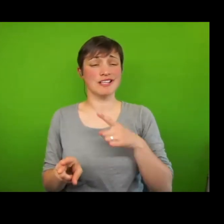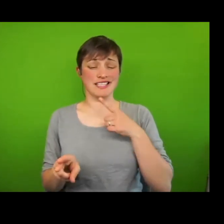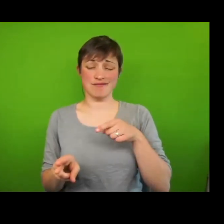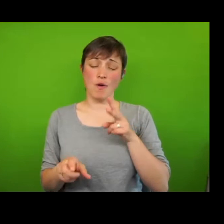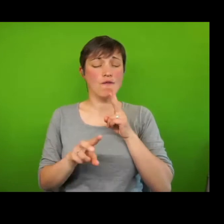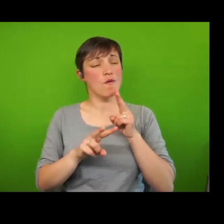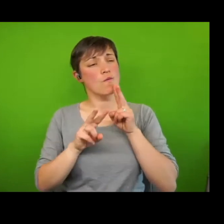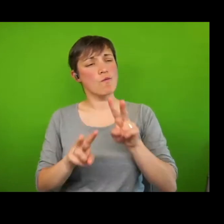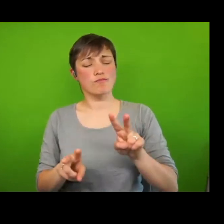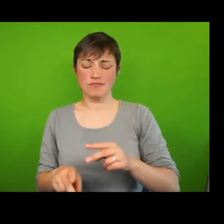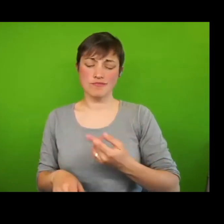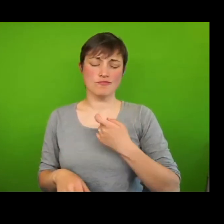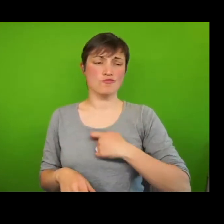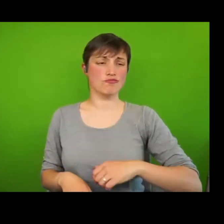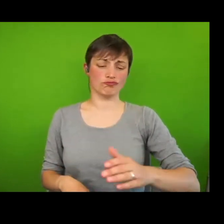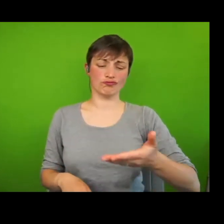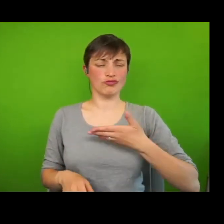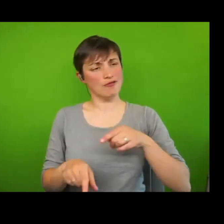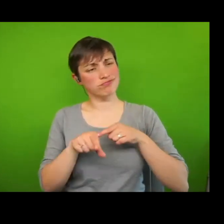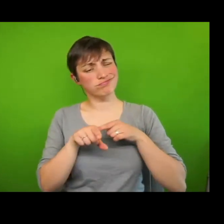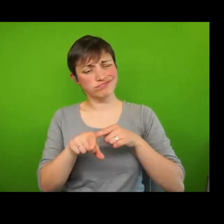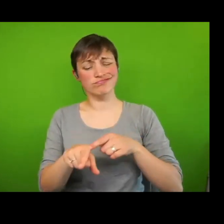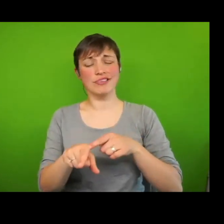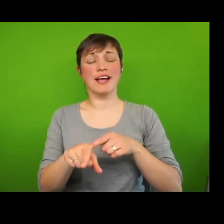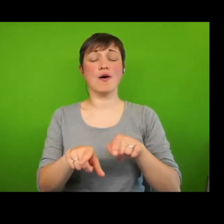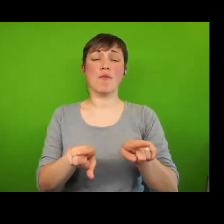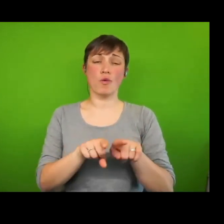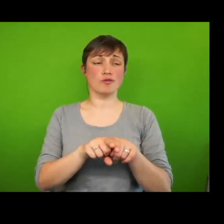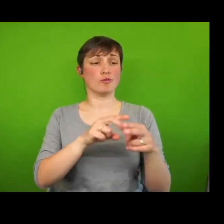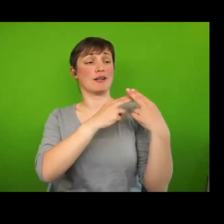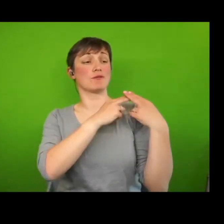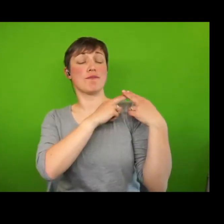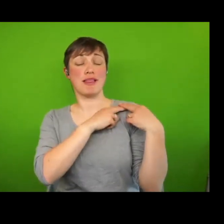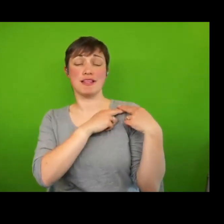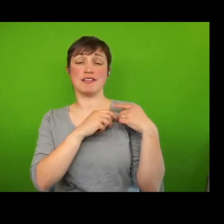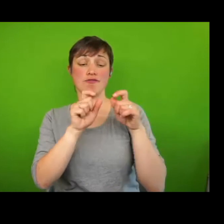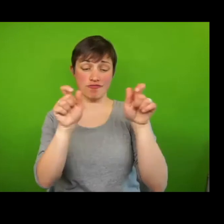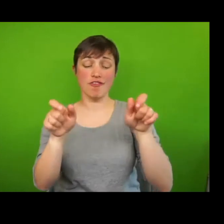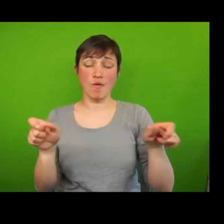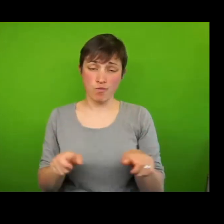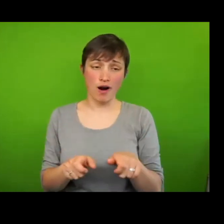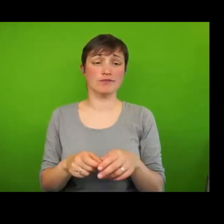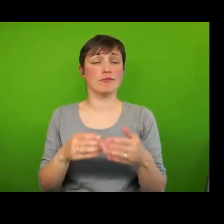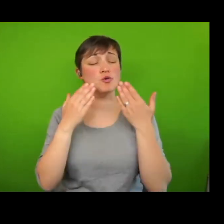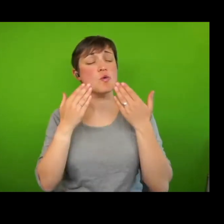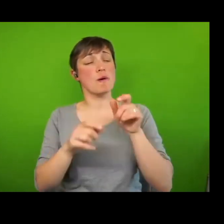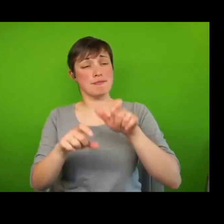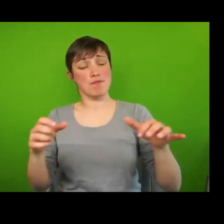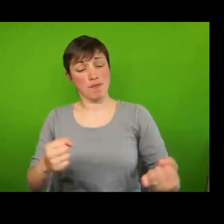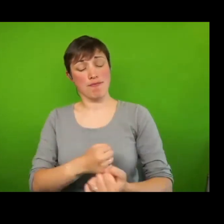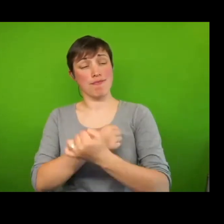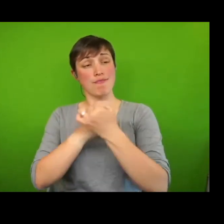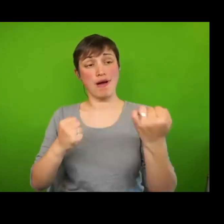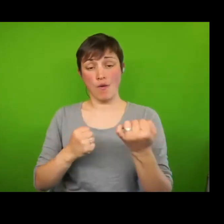living in poverty, and an accountability framework for duty holders, those who exercise power over poor